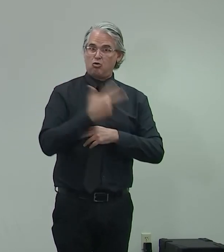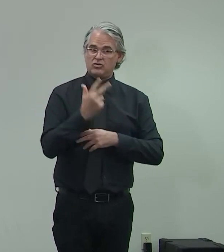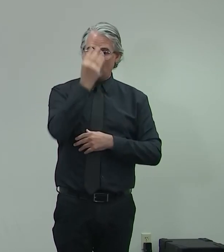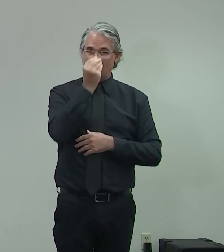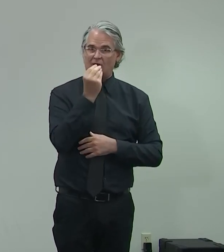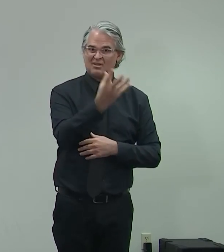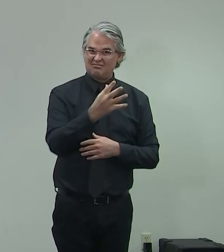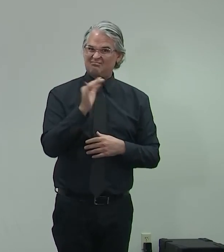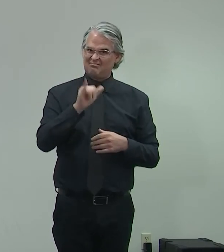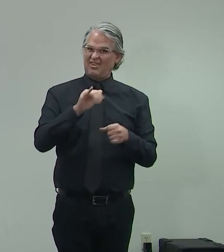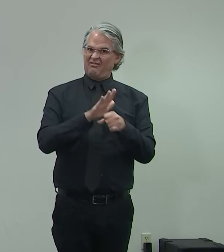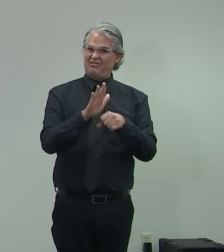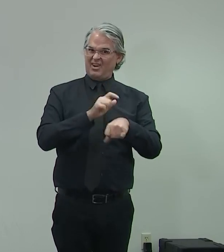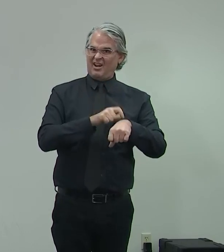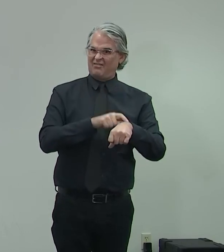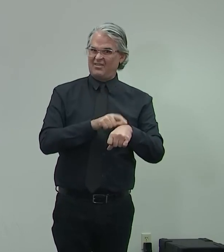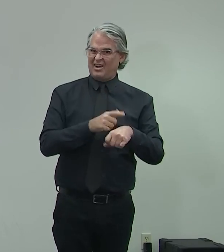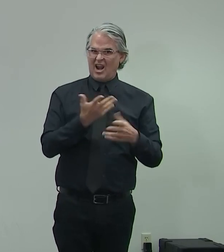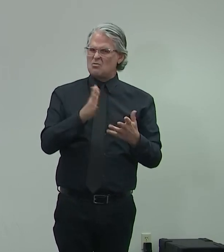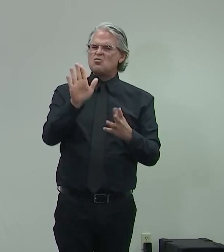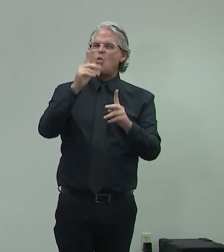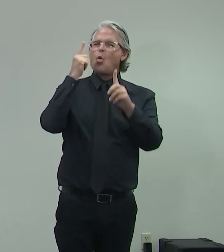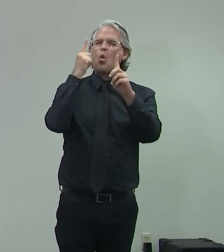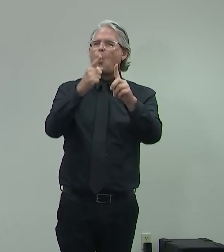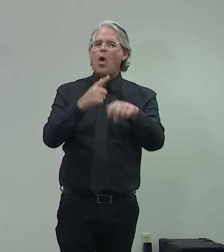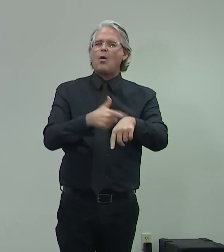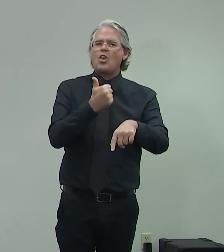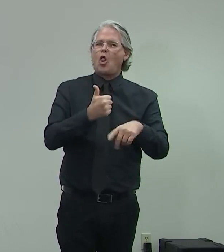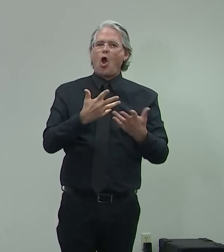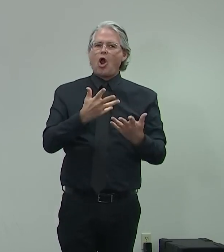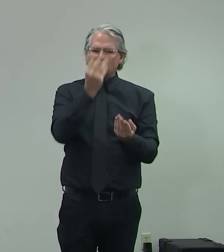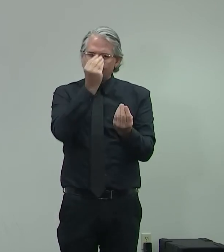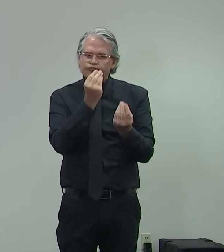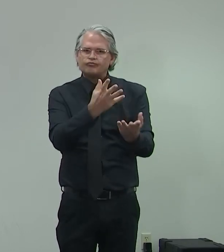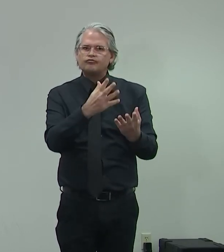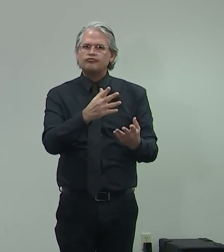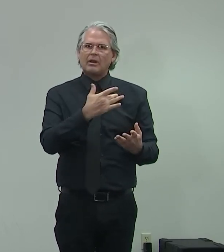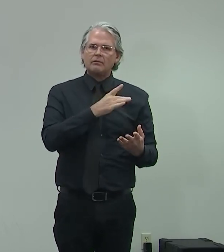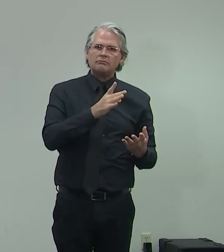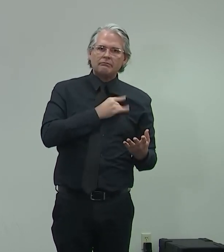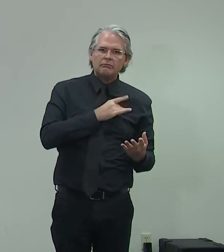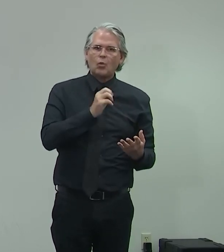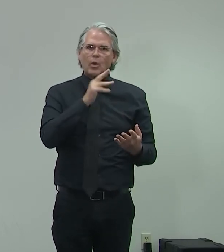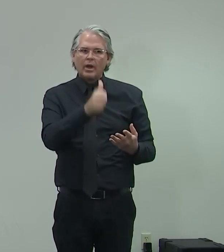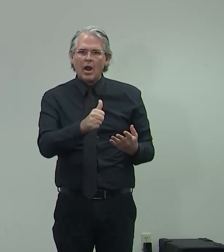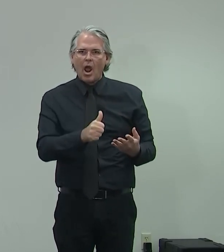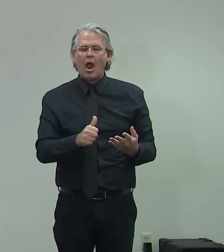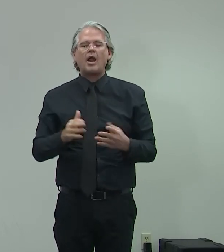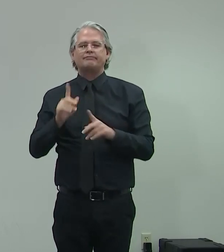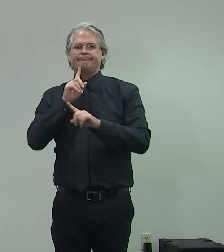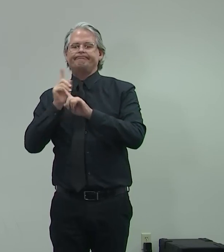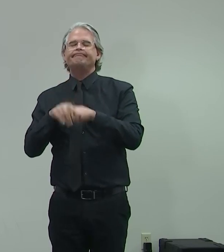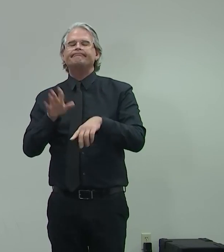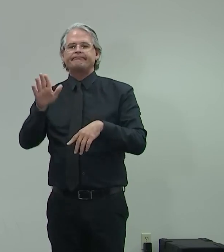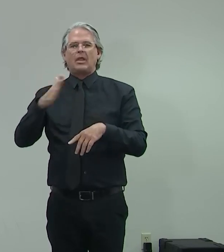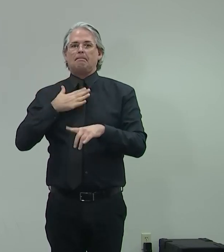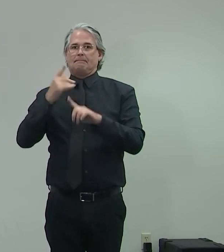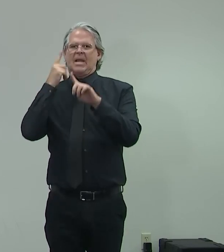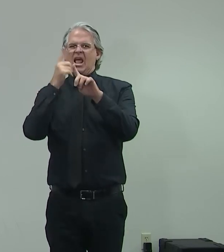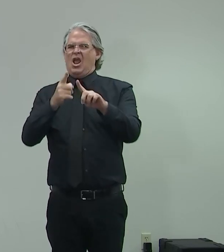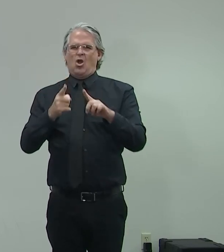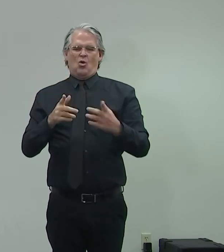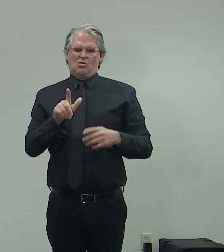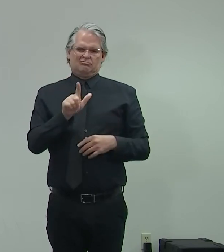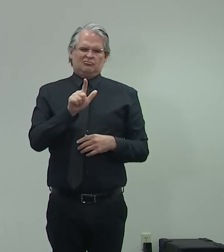The goal for me is between 24 and 48 hours to get them turned around. Now, these are a little longer because this is a FEMA program that came in.